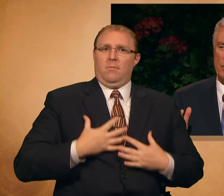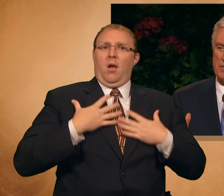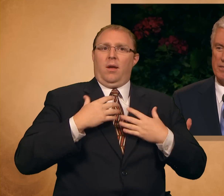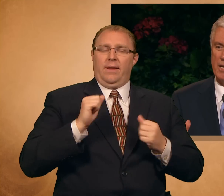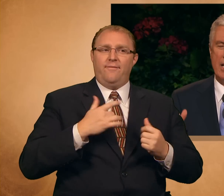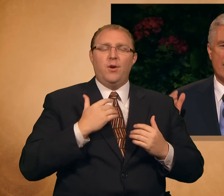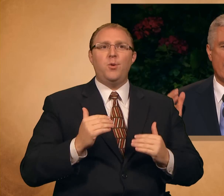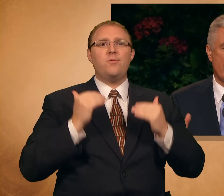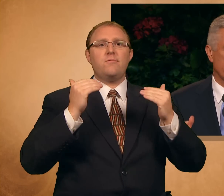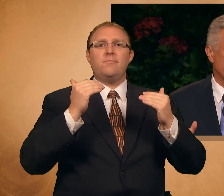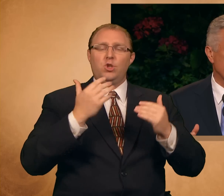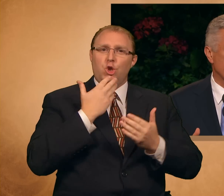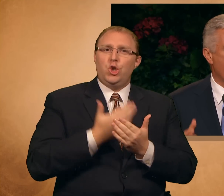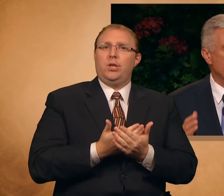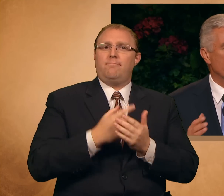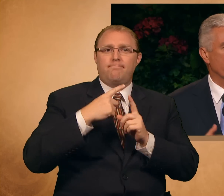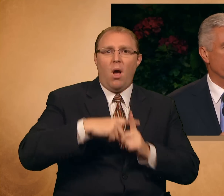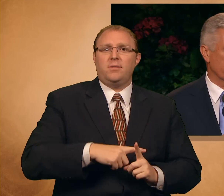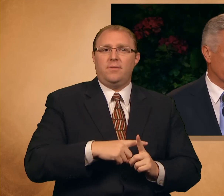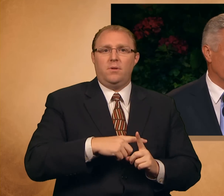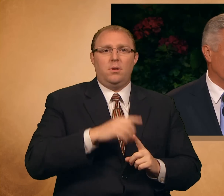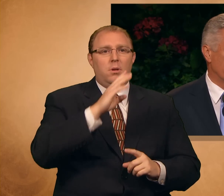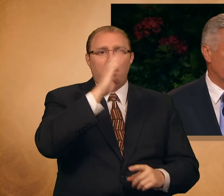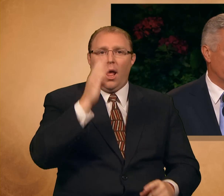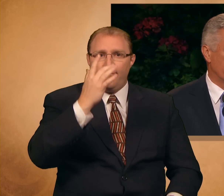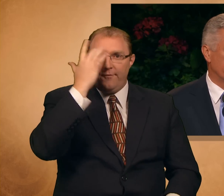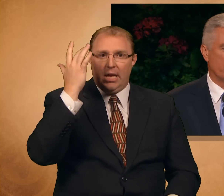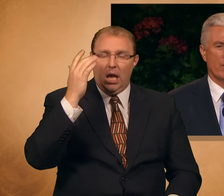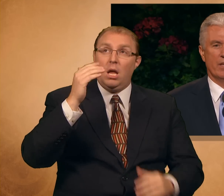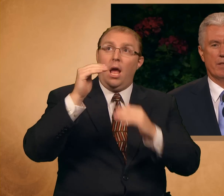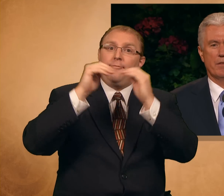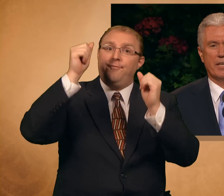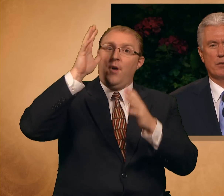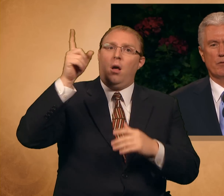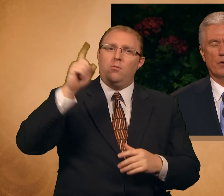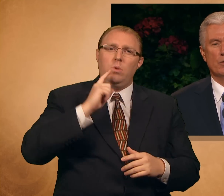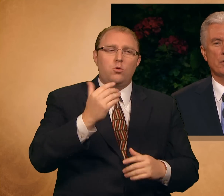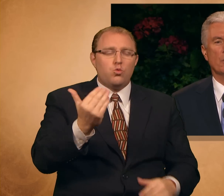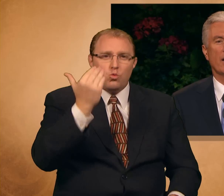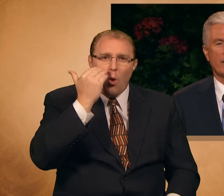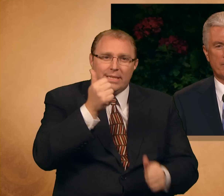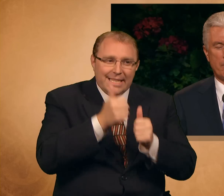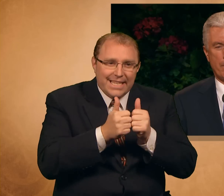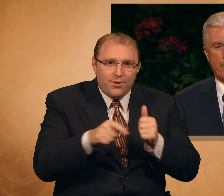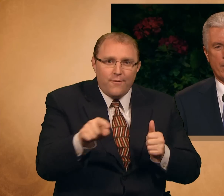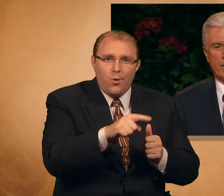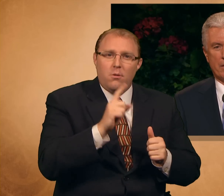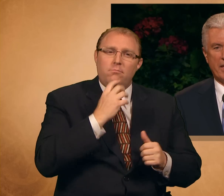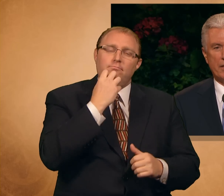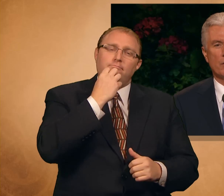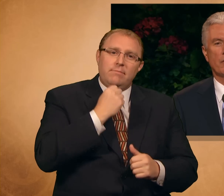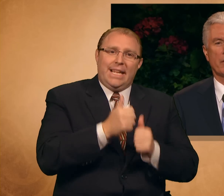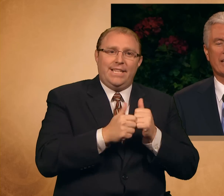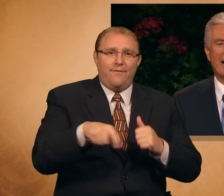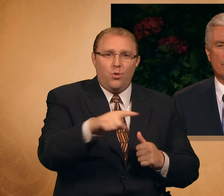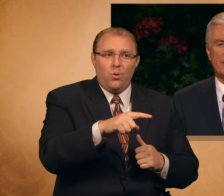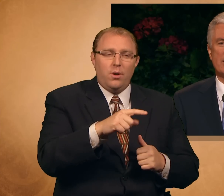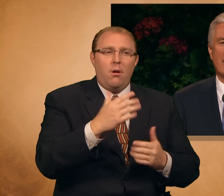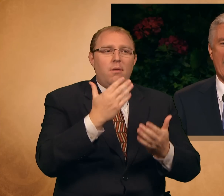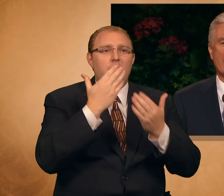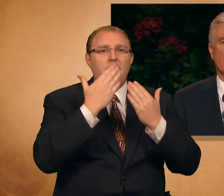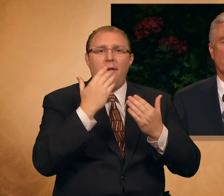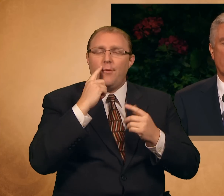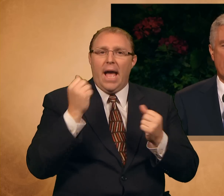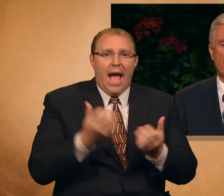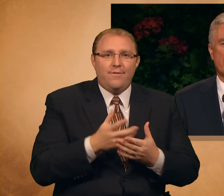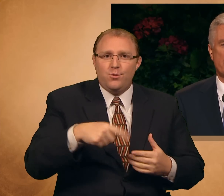knows, loves, and cherishes you. Thank you for who you are. Thank you for the countless